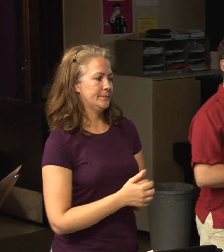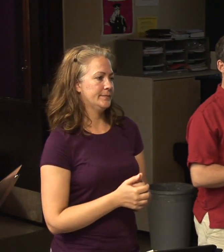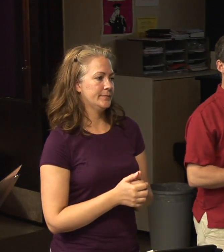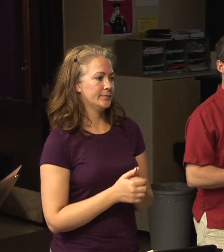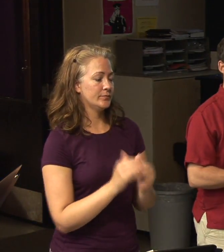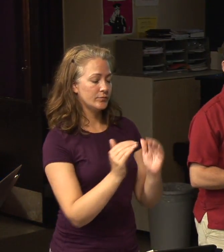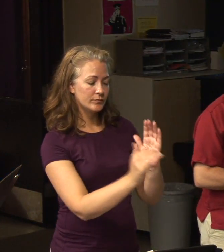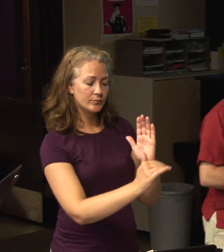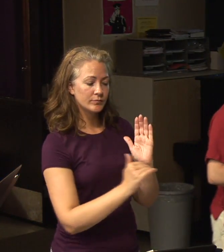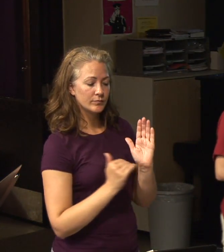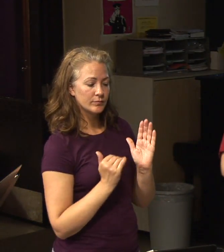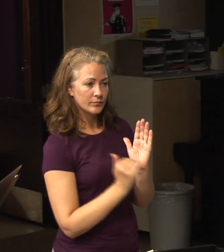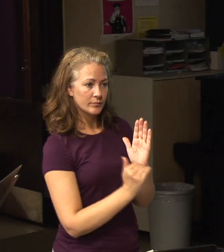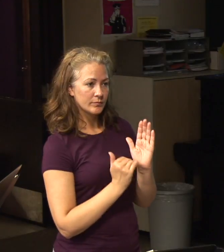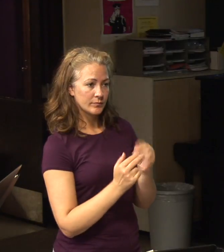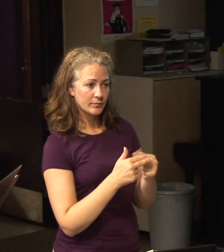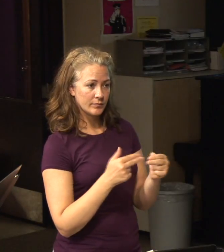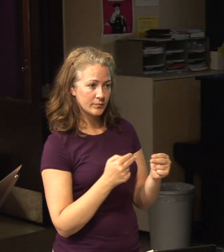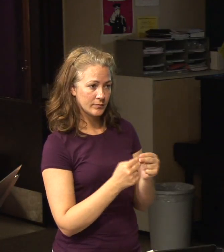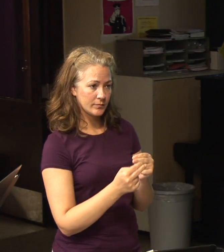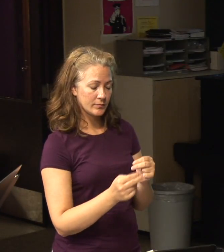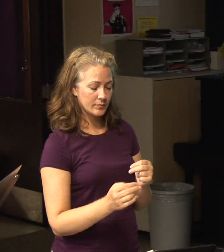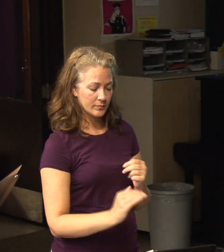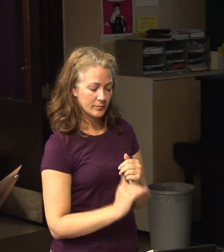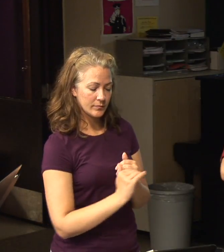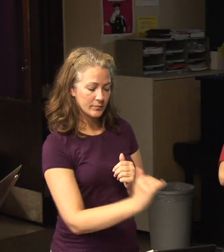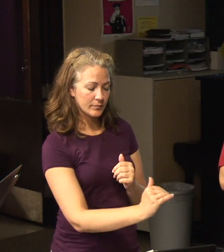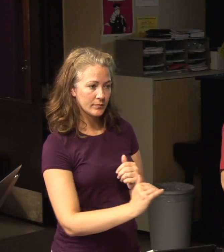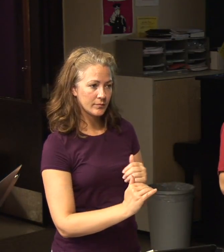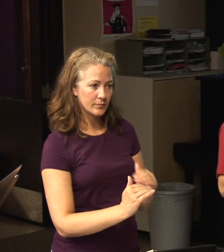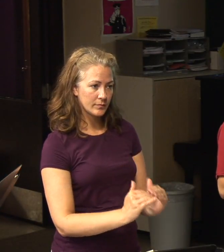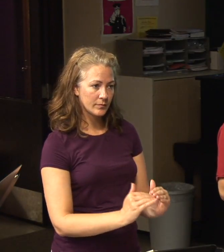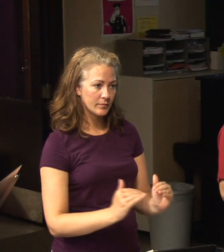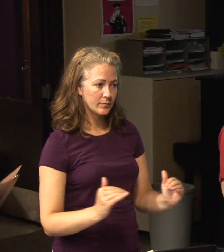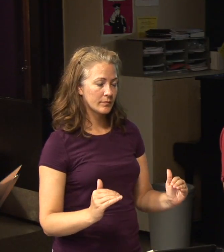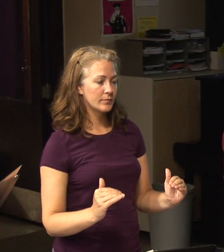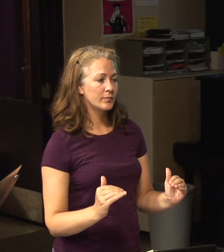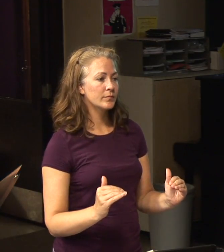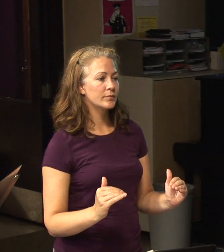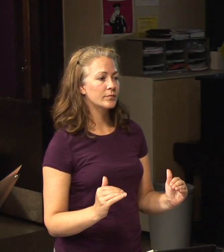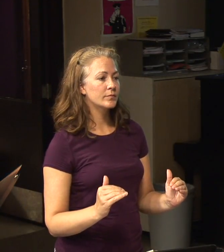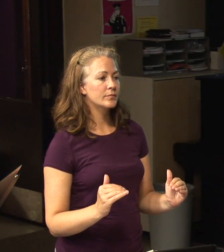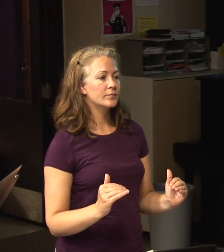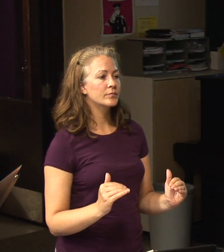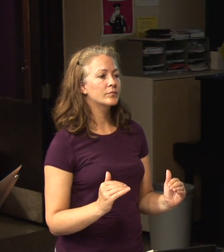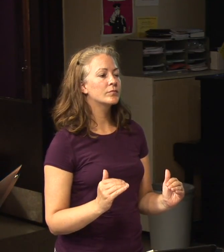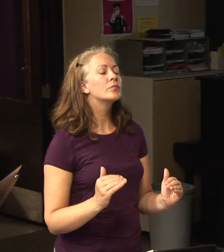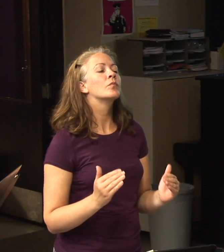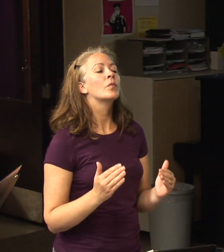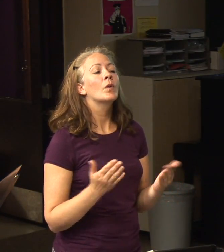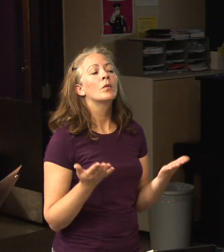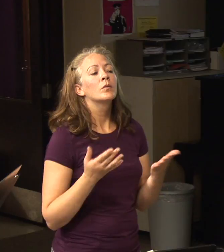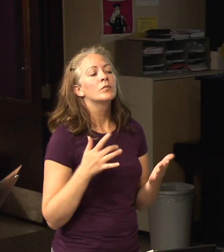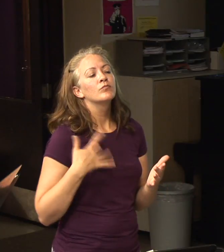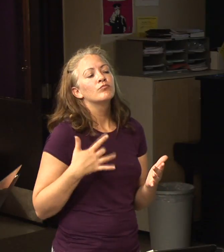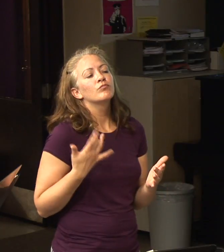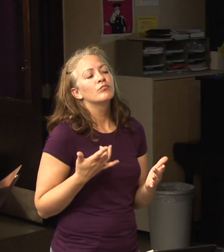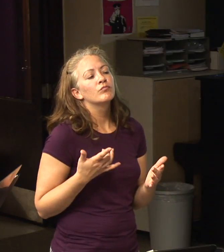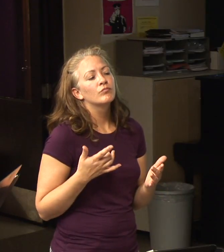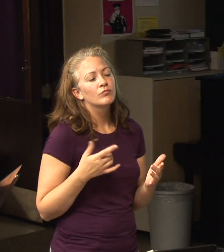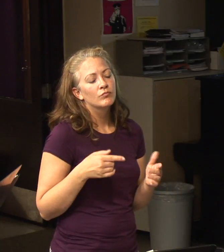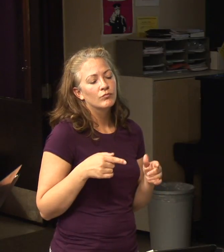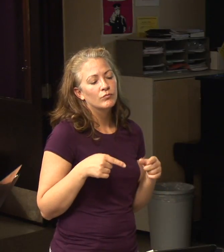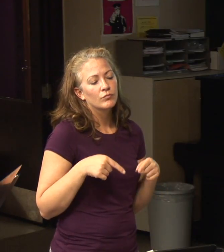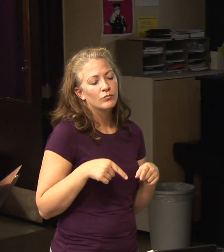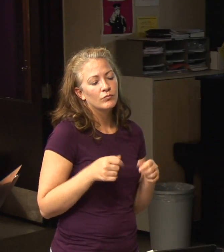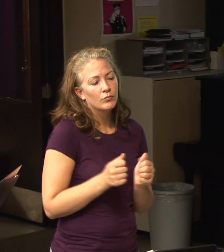The bottom slides, you know, and not all, you know, some of those, you know, start being unusual too, but what did you feel when you just read most of those?